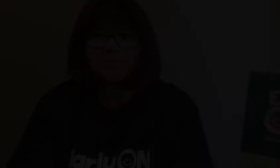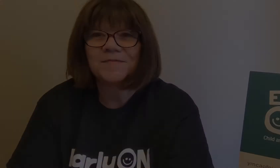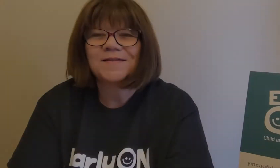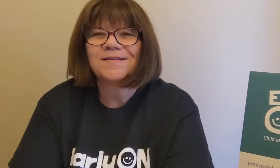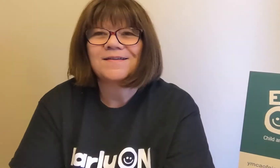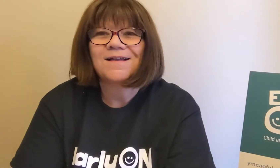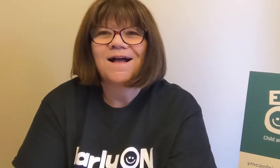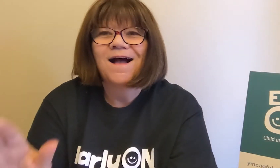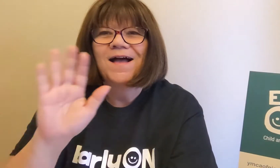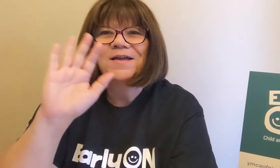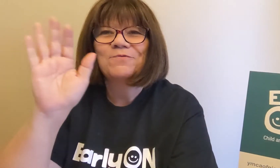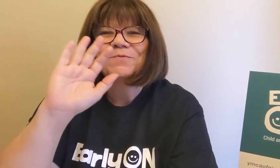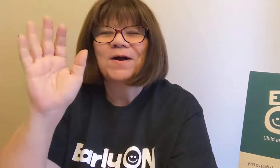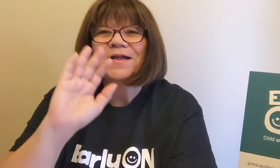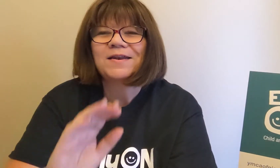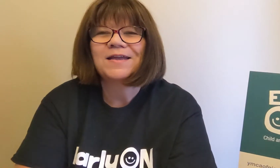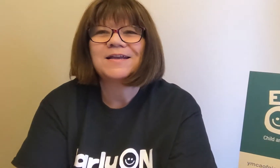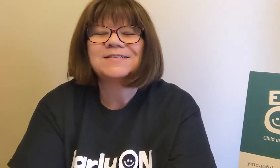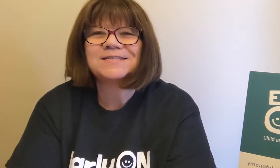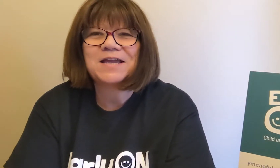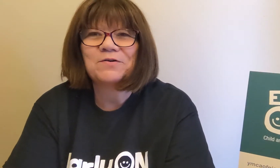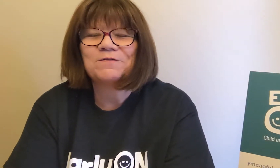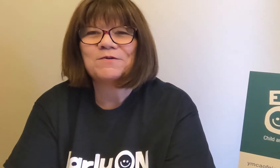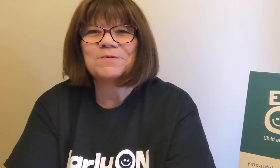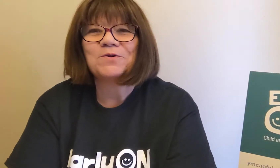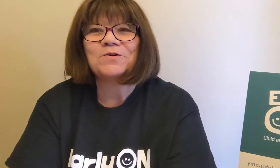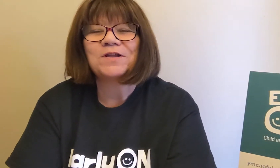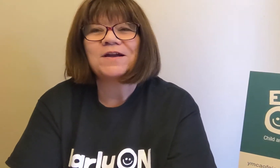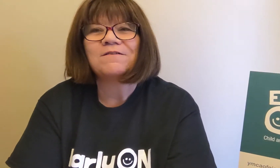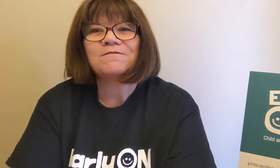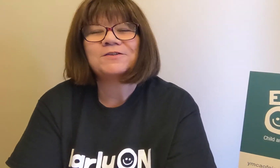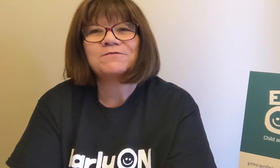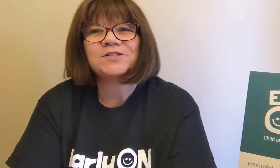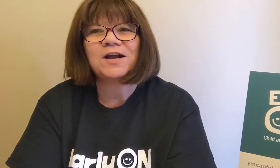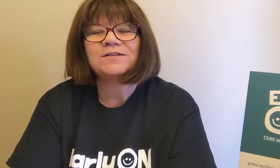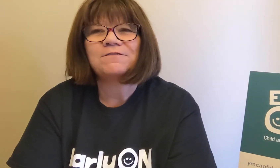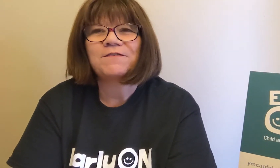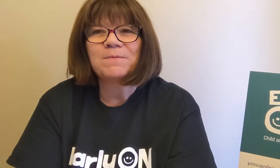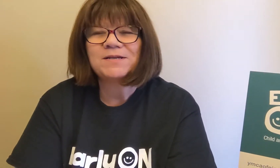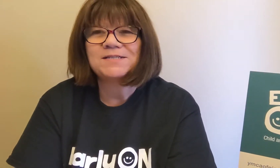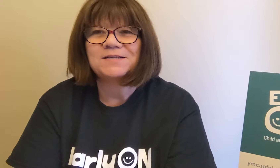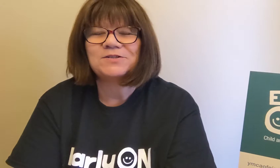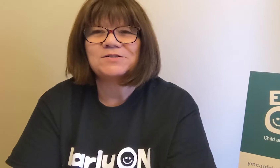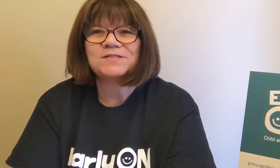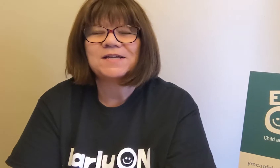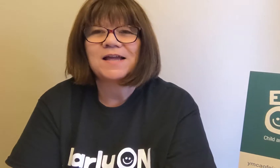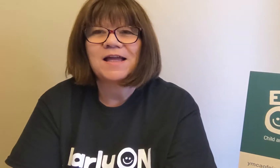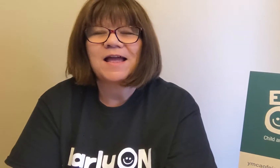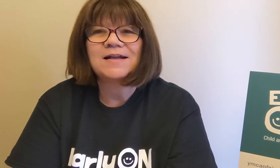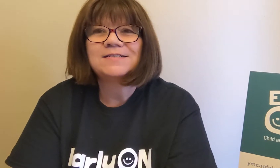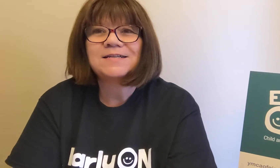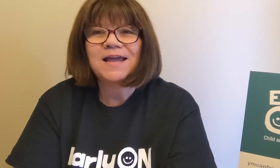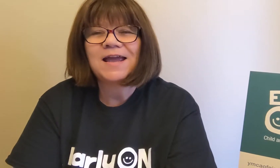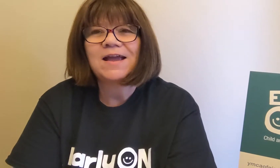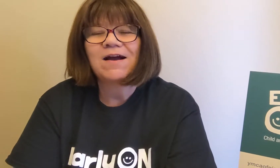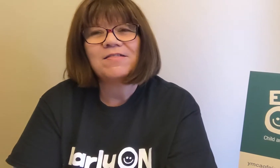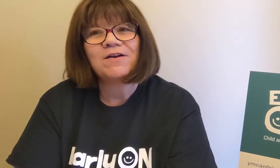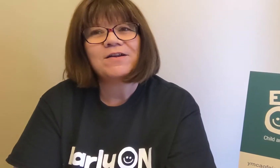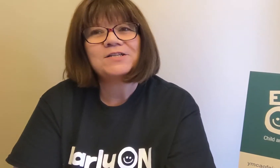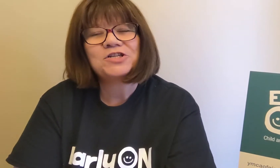Hi everyone, it's Karen from the Early On Child and Family Centers and today I thought I'd